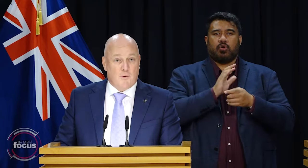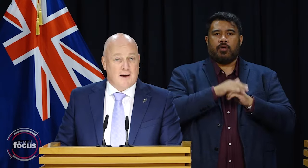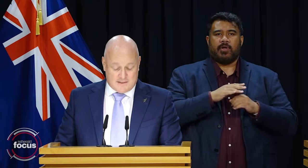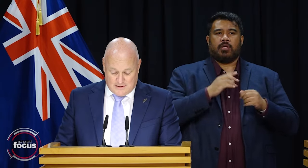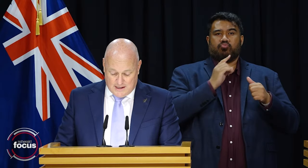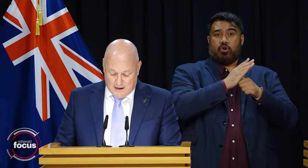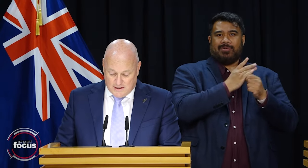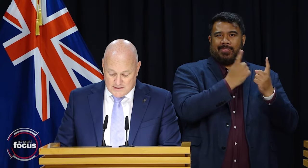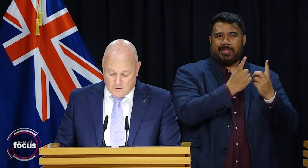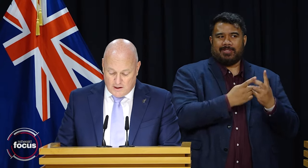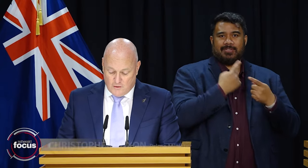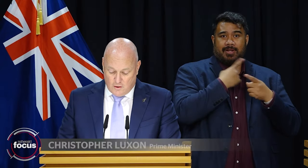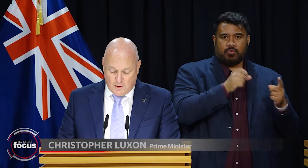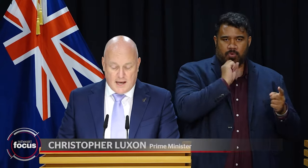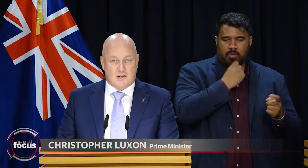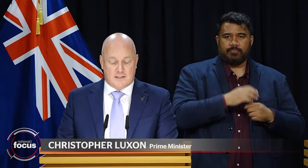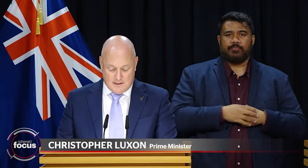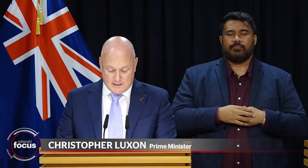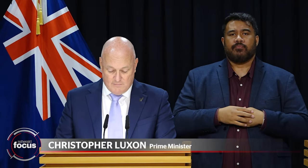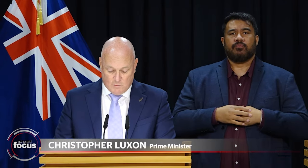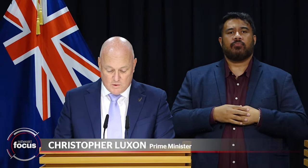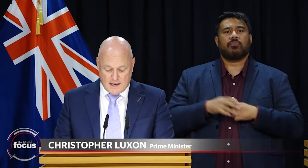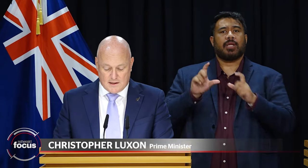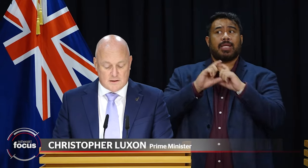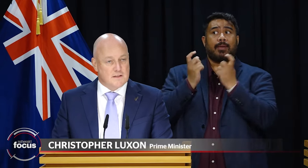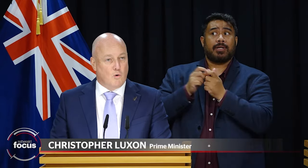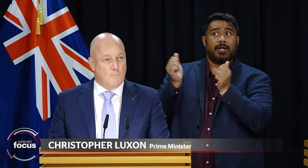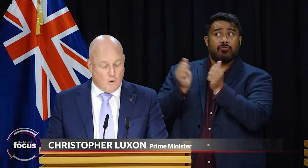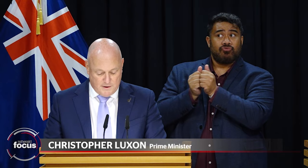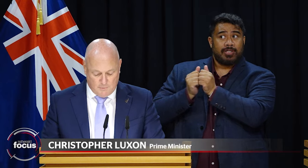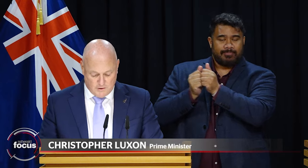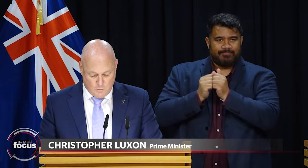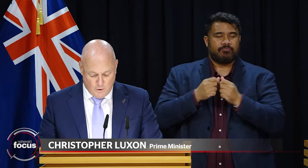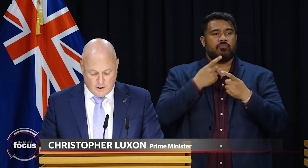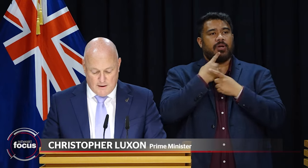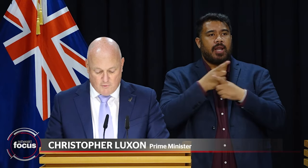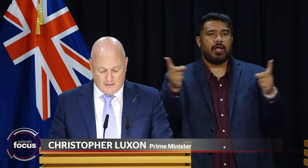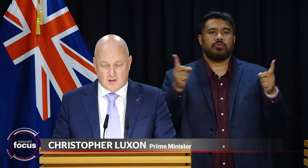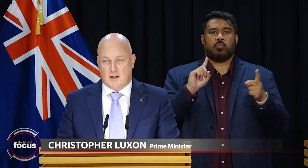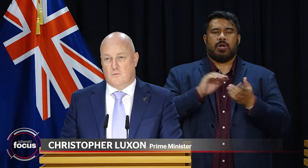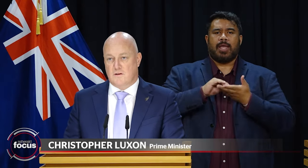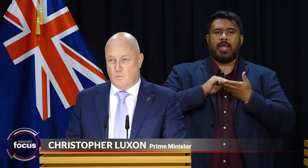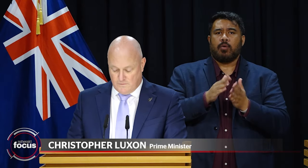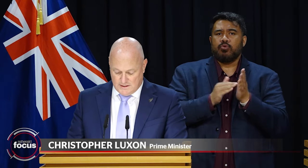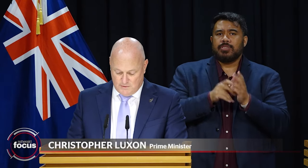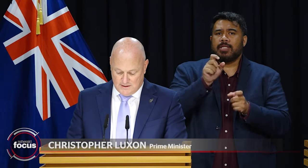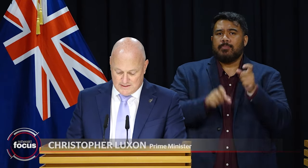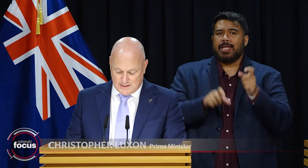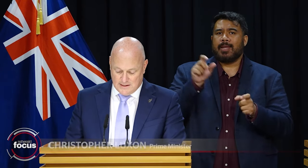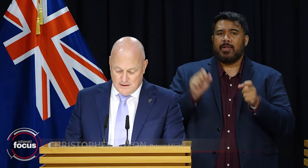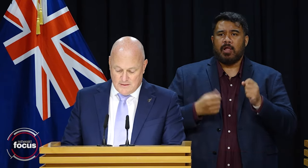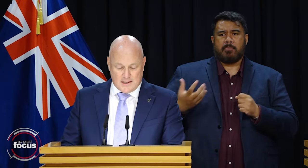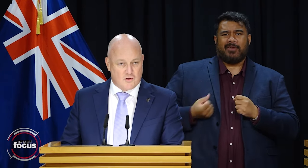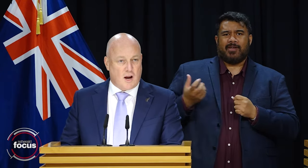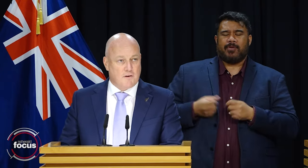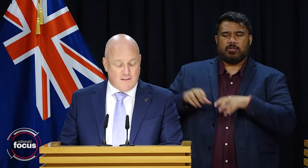Today we're announcing that Cabinet has agreed on the early actions this Government will take to support more people into work and break the shackles of welfare dependency